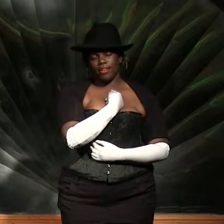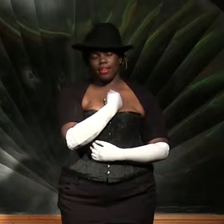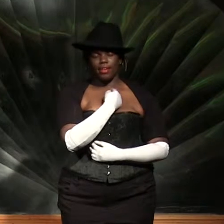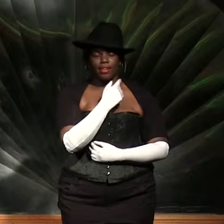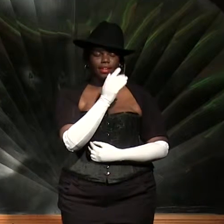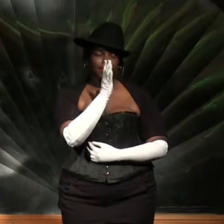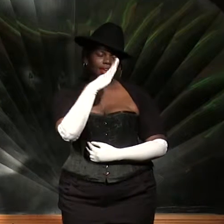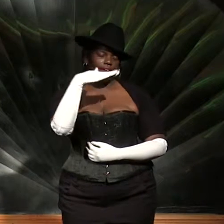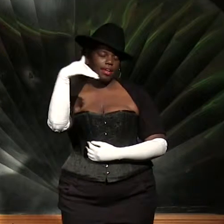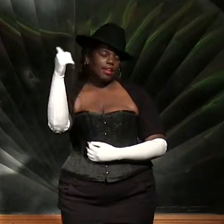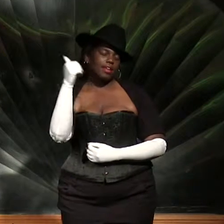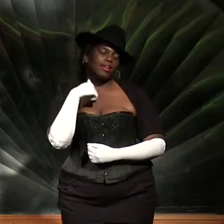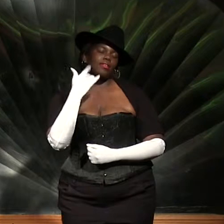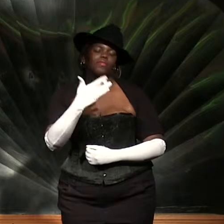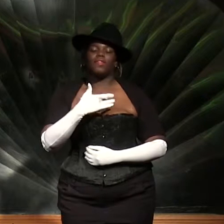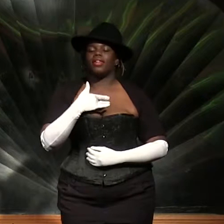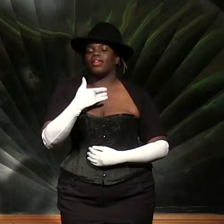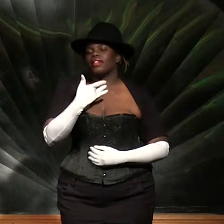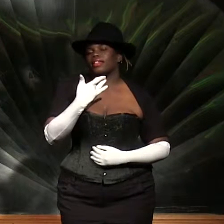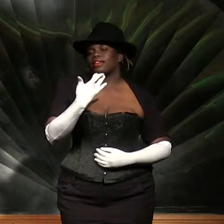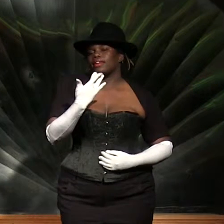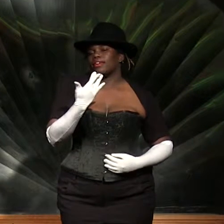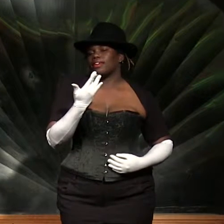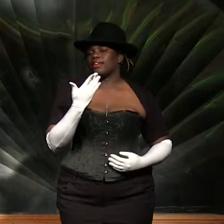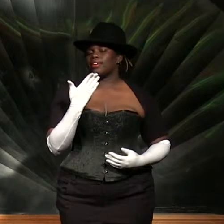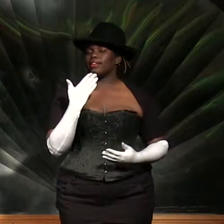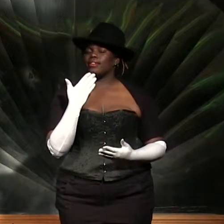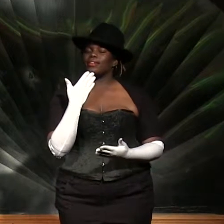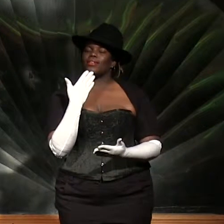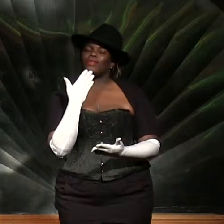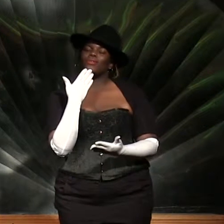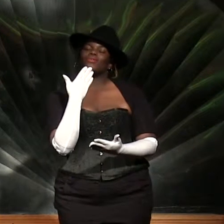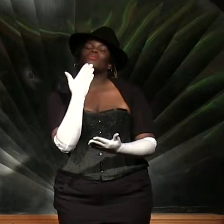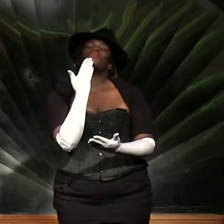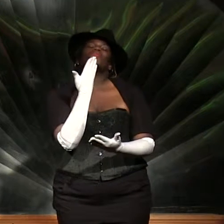And I'm feeling good